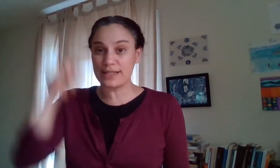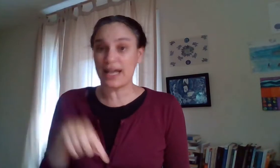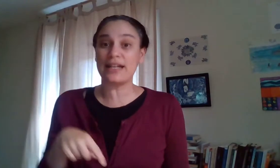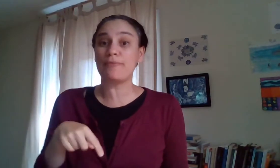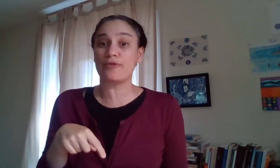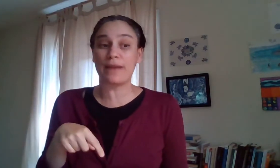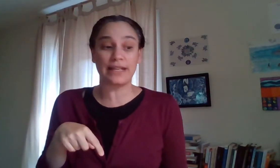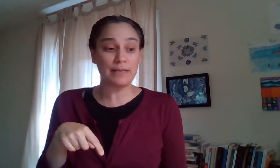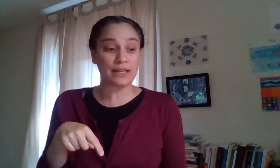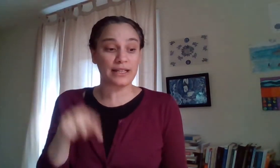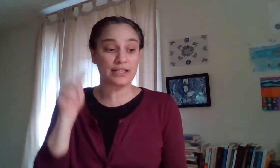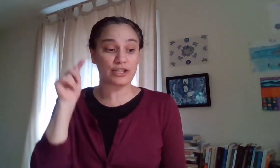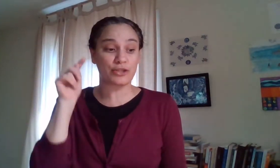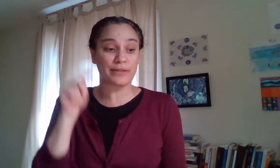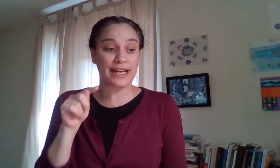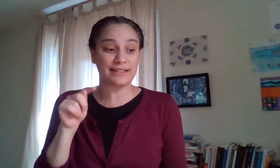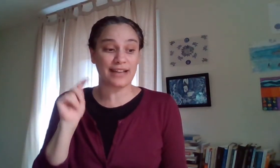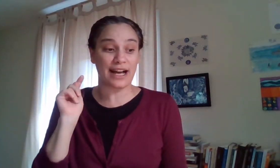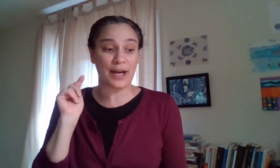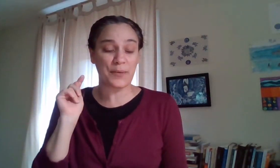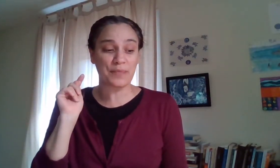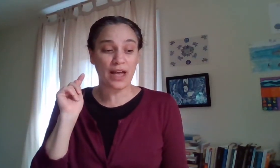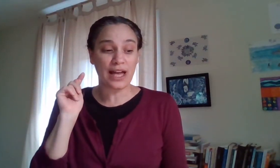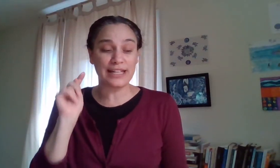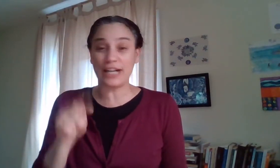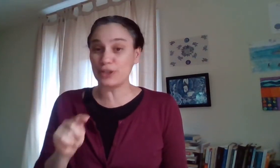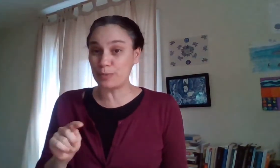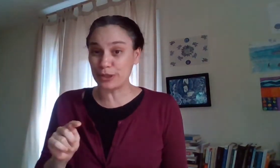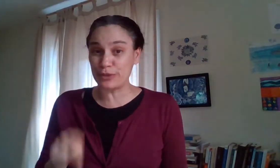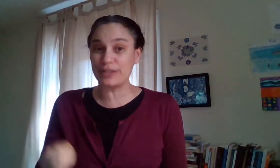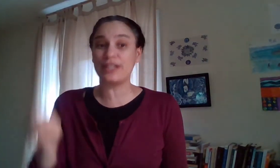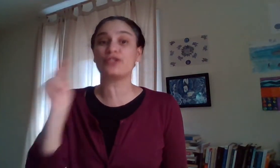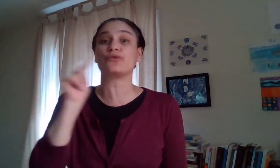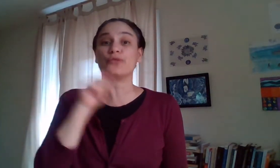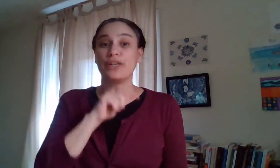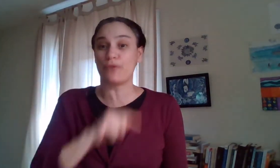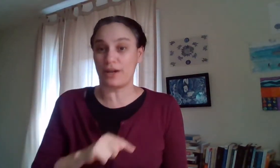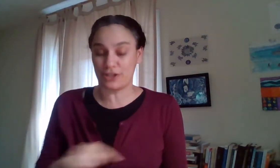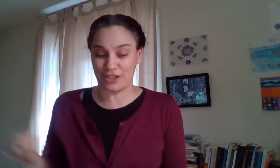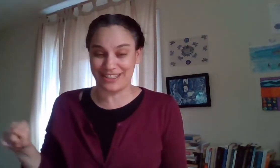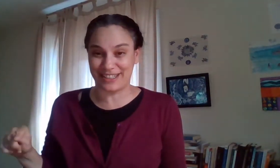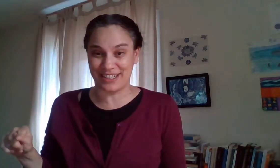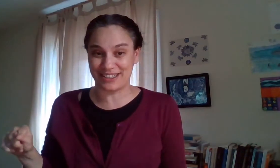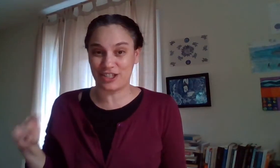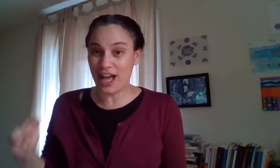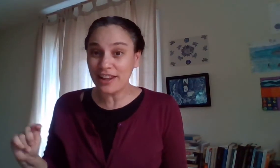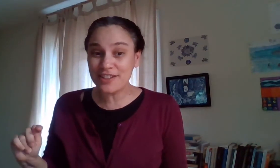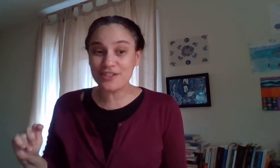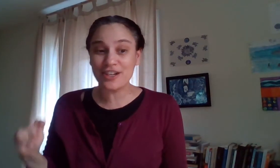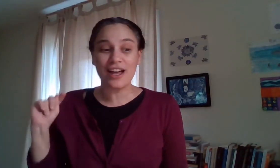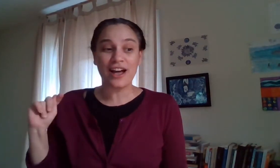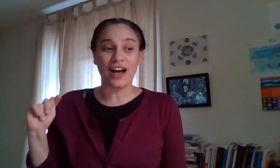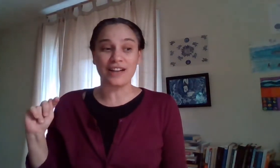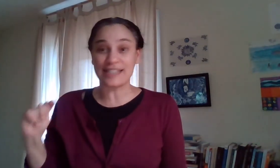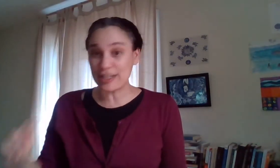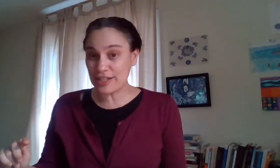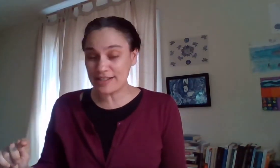sign up for my email list to get um another opportunity to re-watch the challenge uh sessions